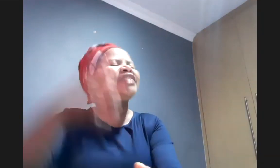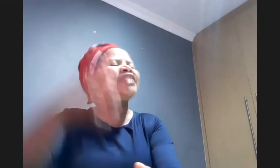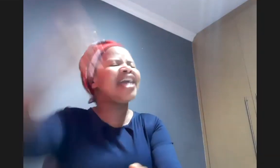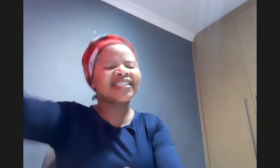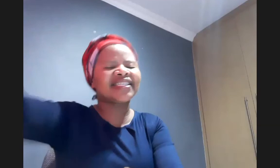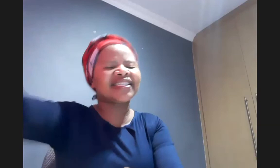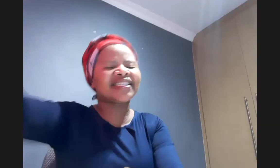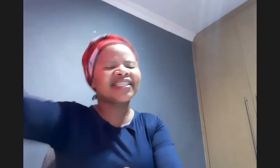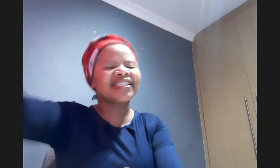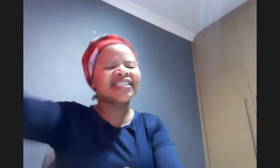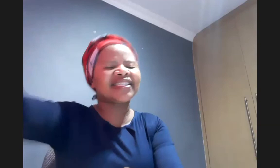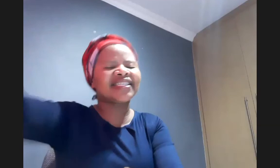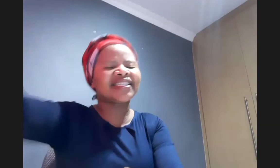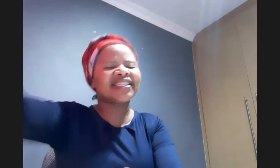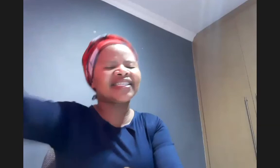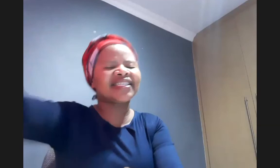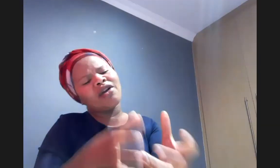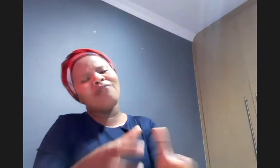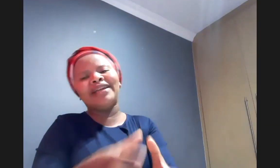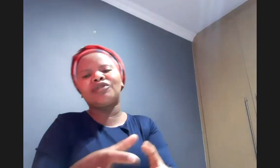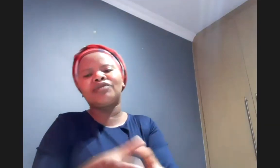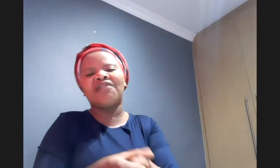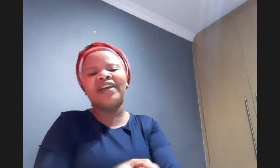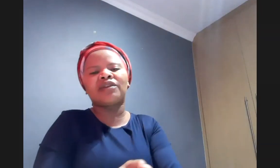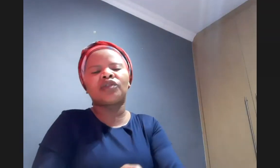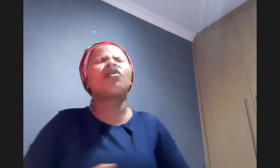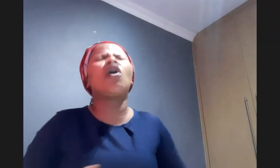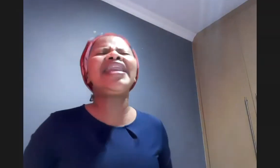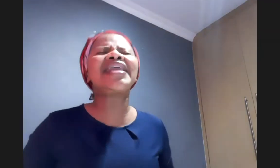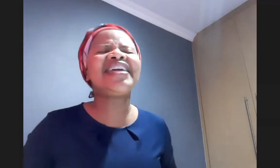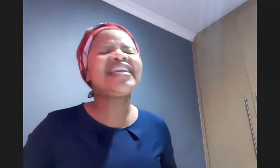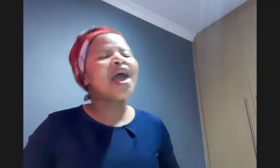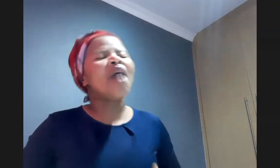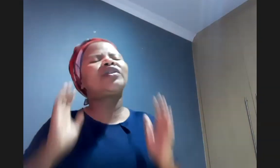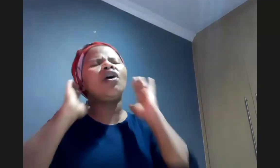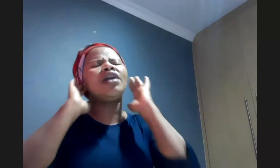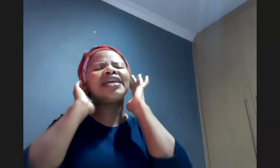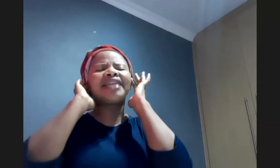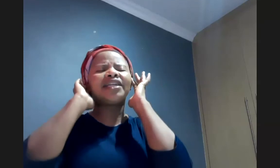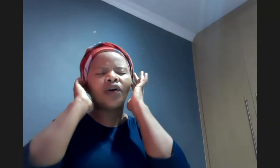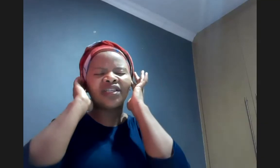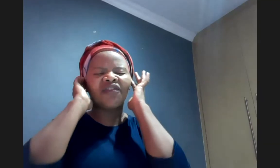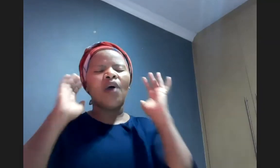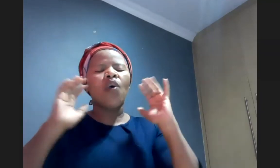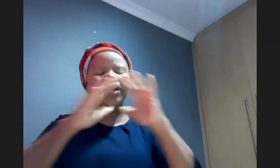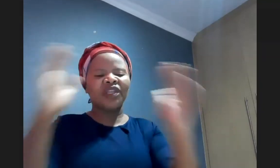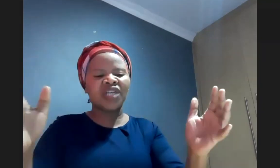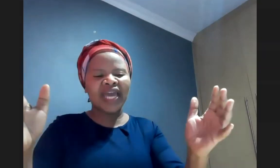the faith of jesus but i'm going to comment you the faith of joseph go and read but don't read that joseph who was betrayed